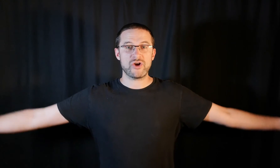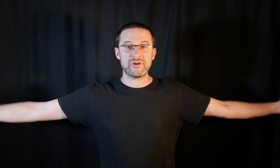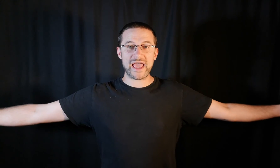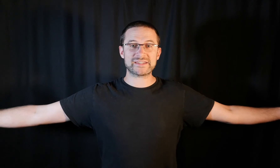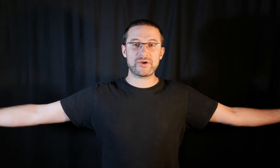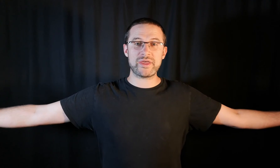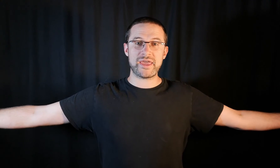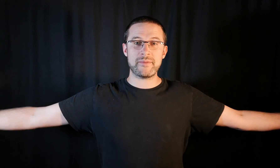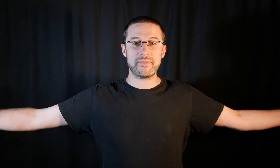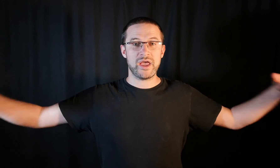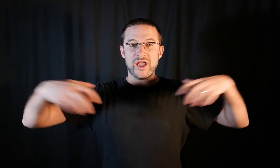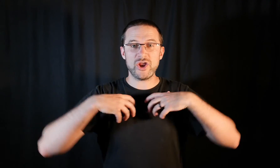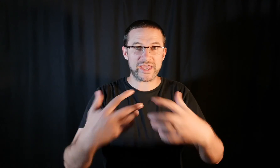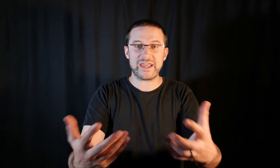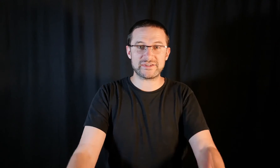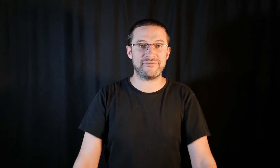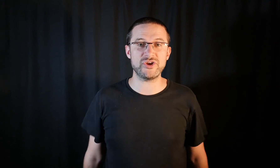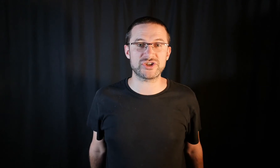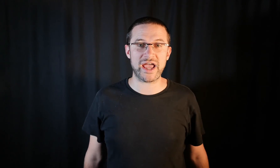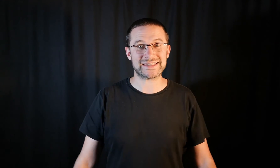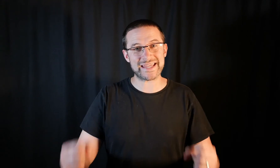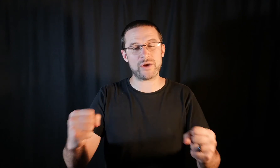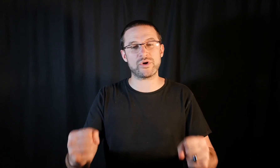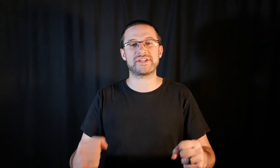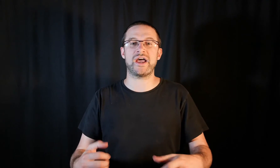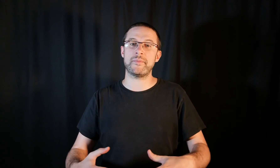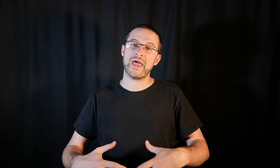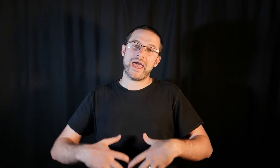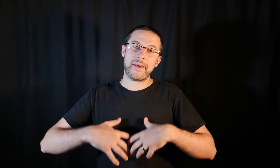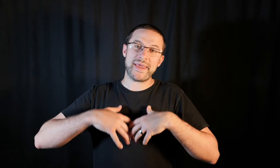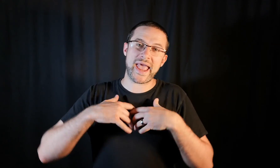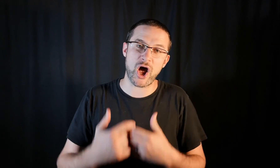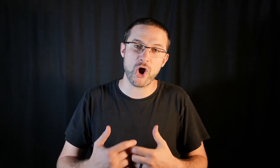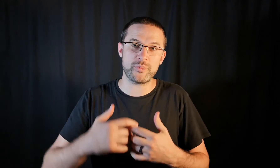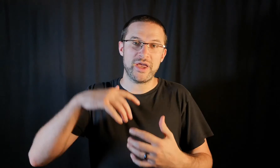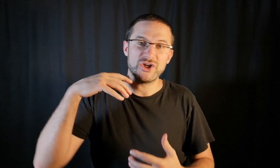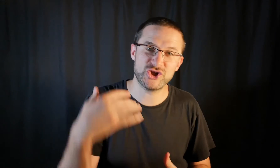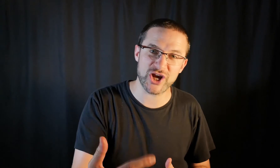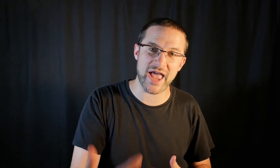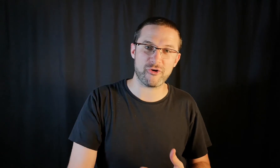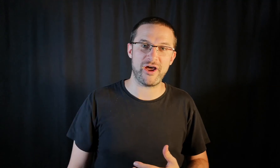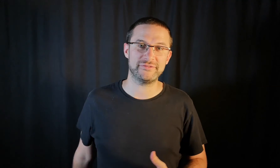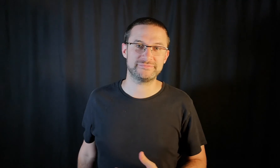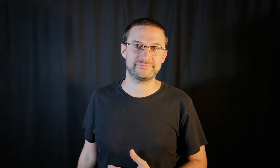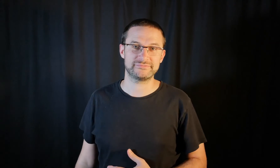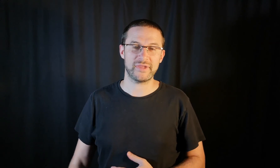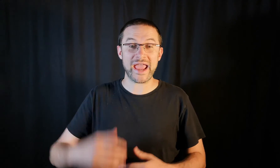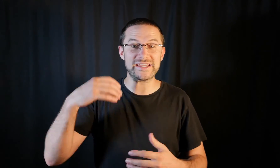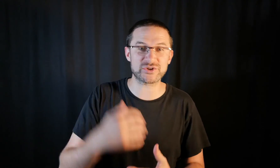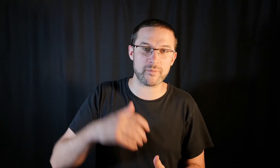relaxing with him, looking into the future and seeing what's to come and be a hope sharer. A swimming